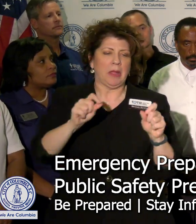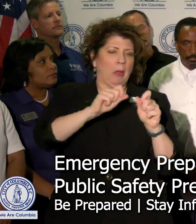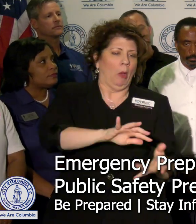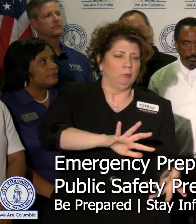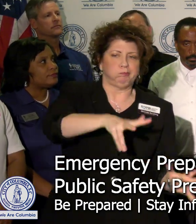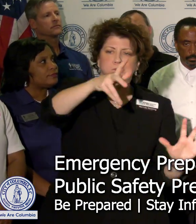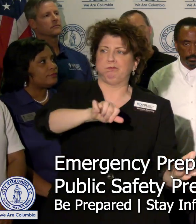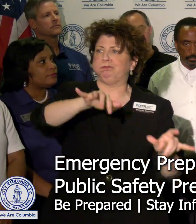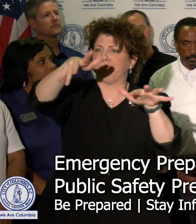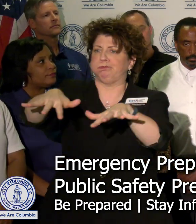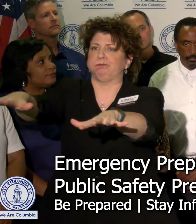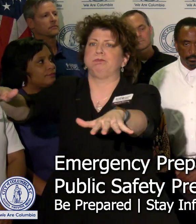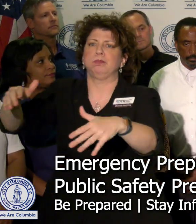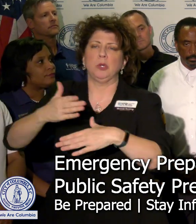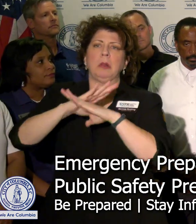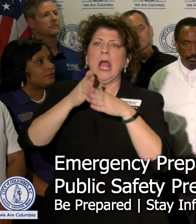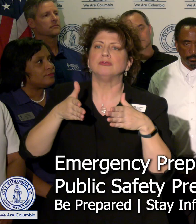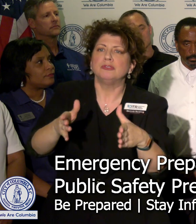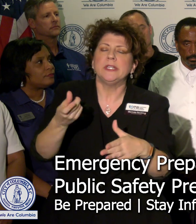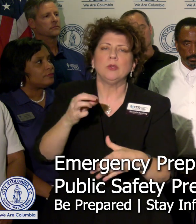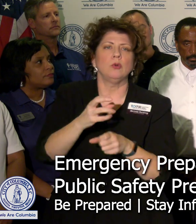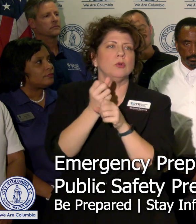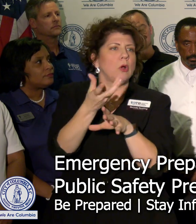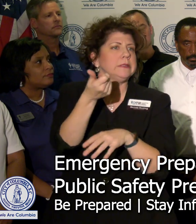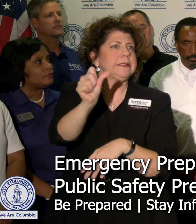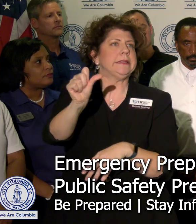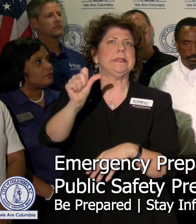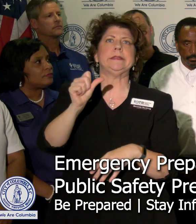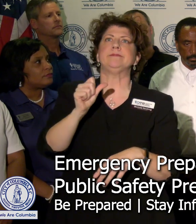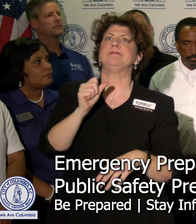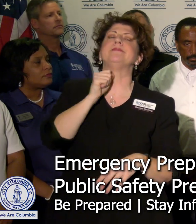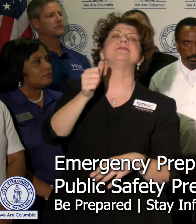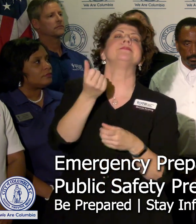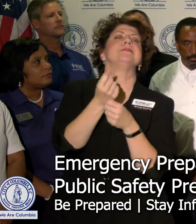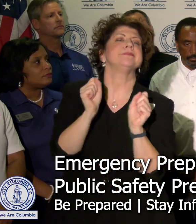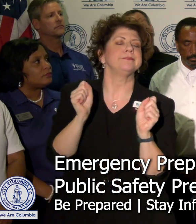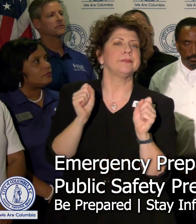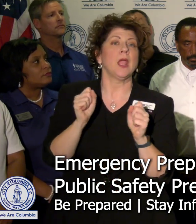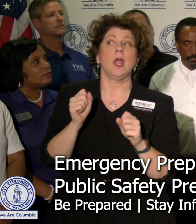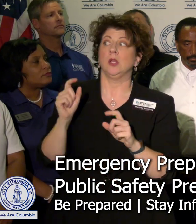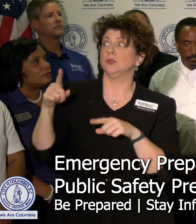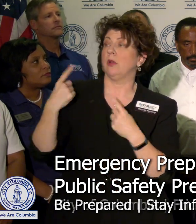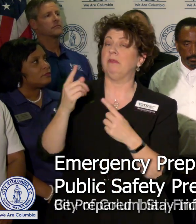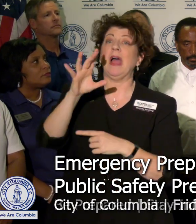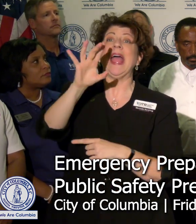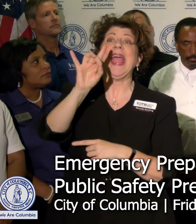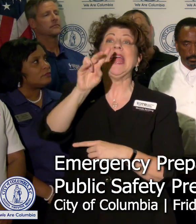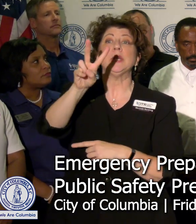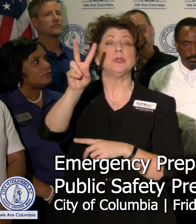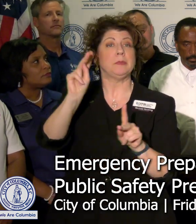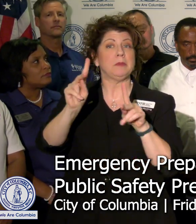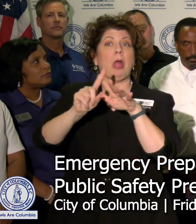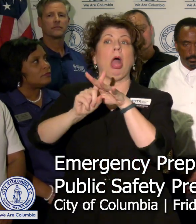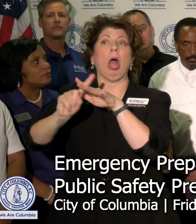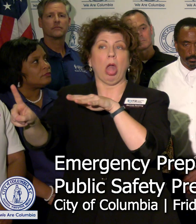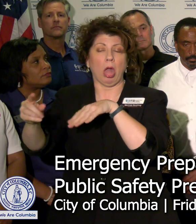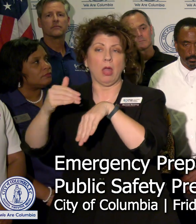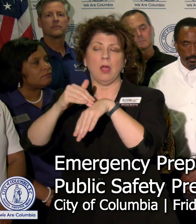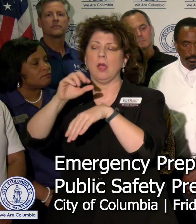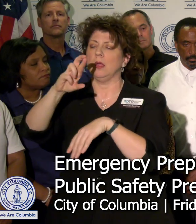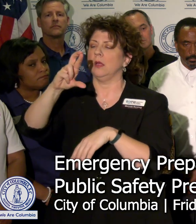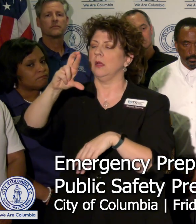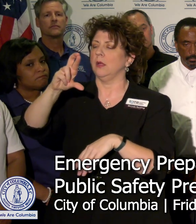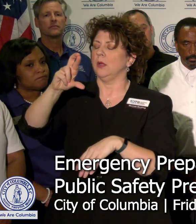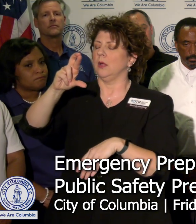distractions or unsafe issues. We've had a total of about 82 evacuees right now at Ridgeview High School.